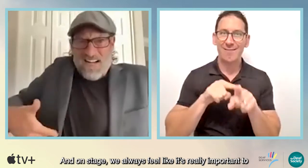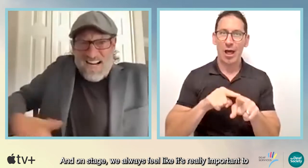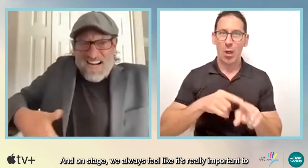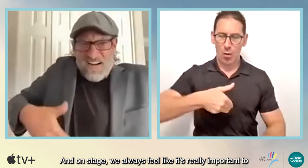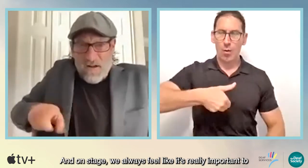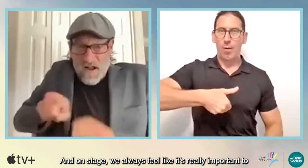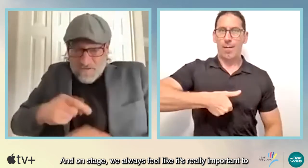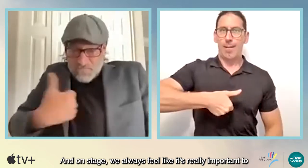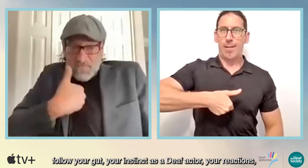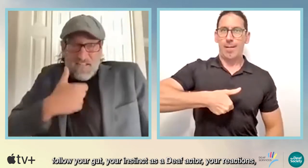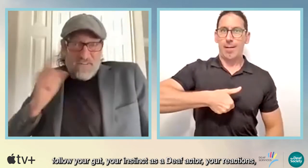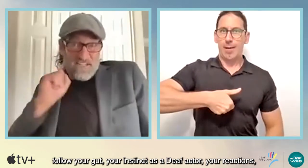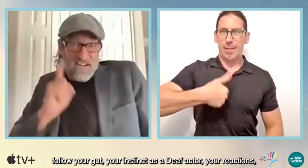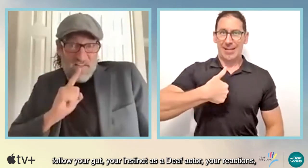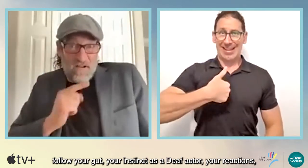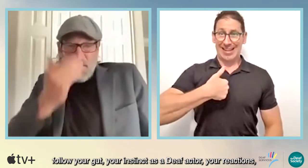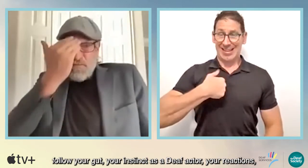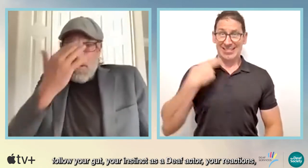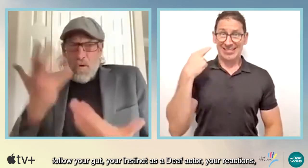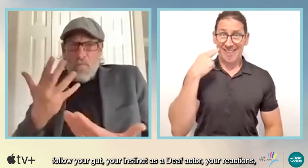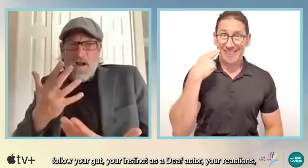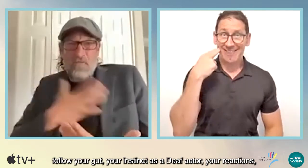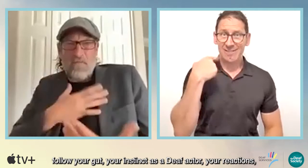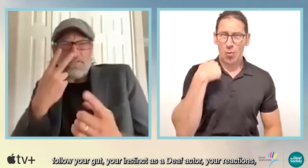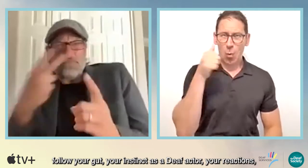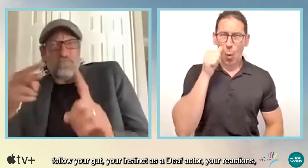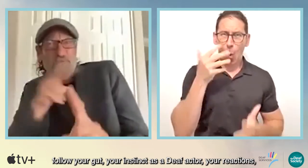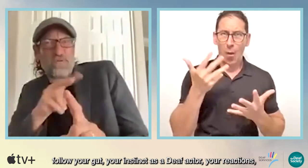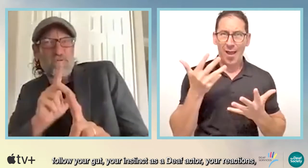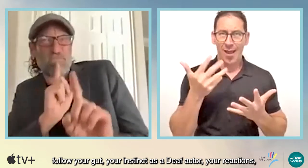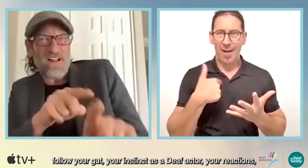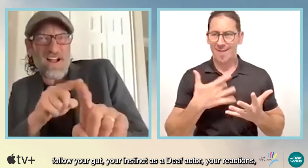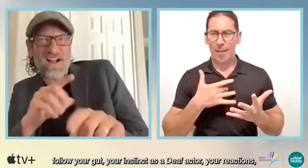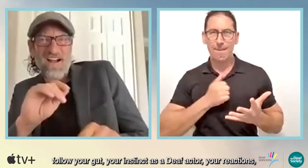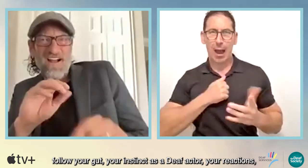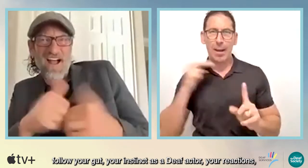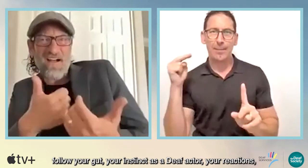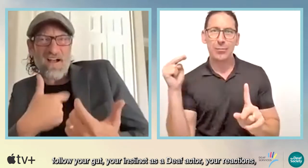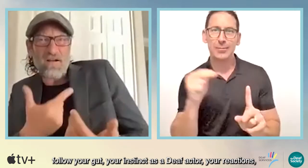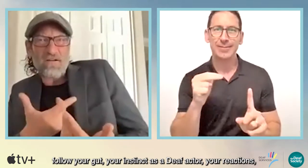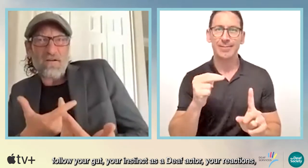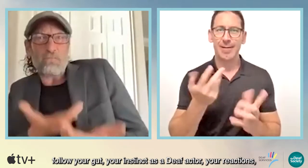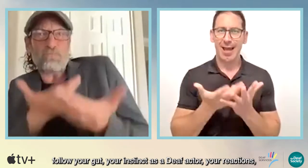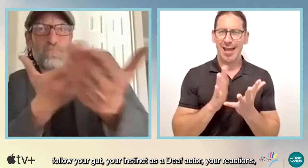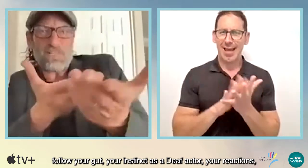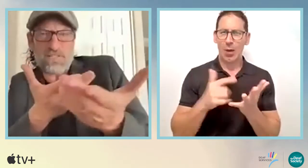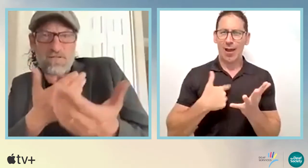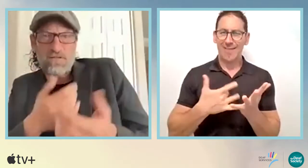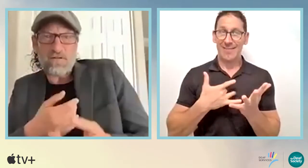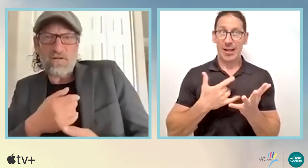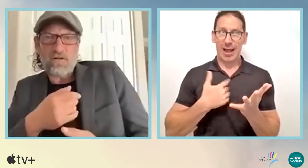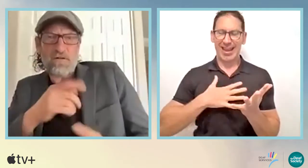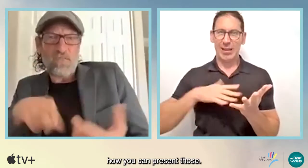feel like it's really important to follow your gut, your instinct. As a deaf actor, your reactions,